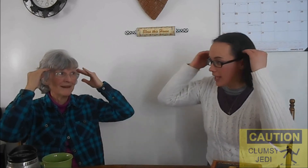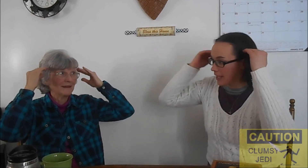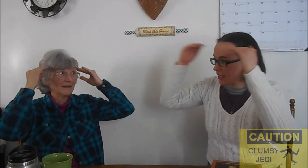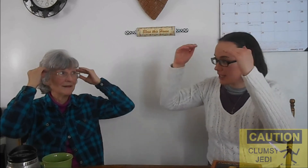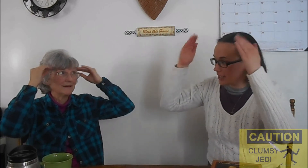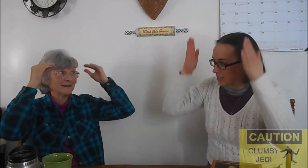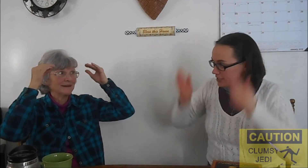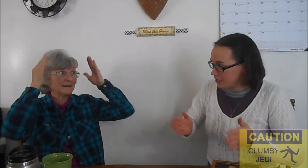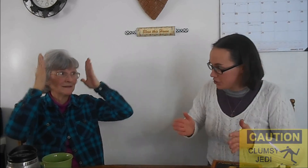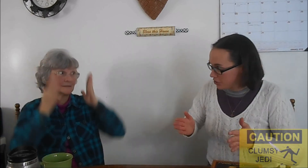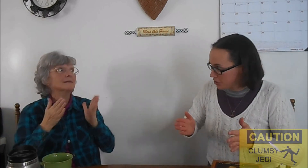Uh... Teacher?